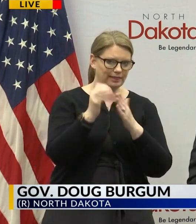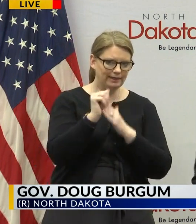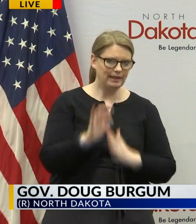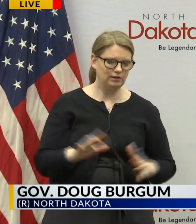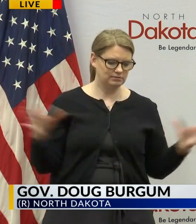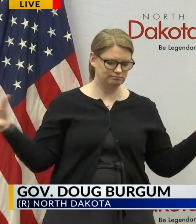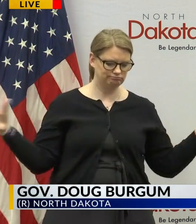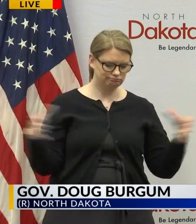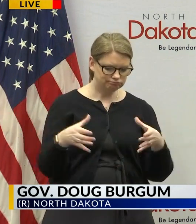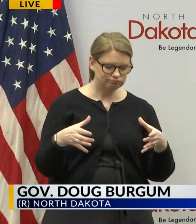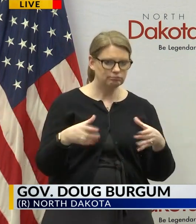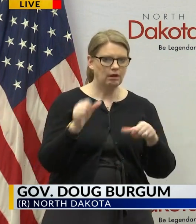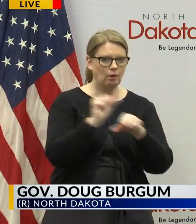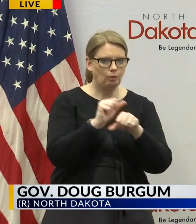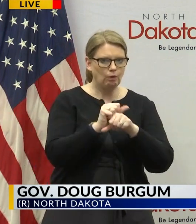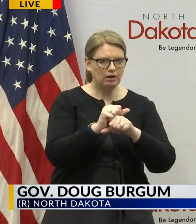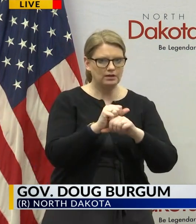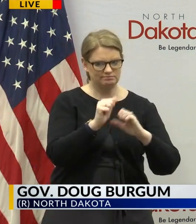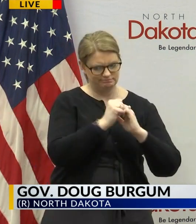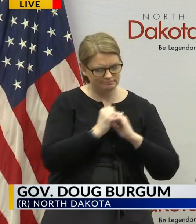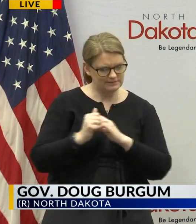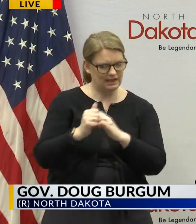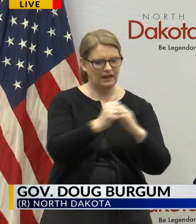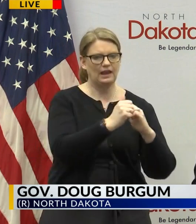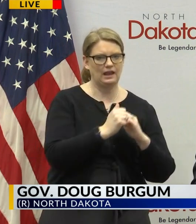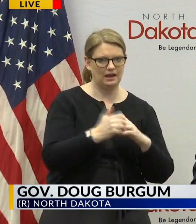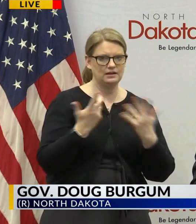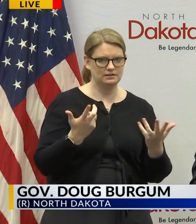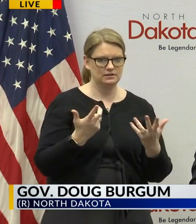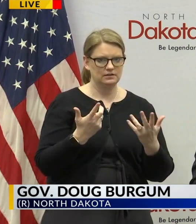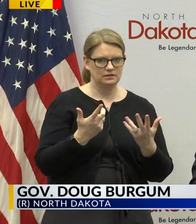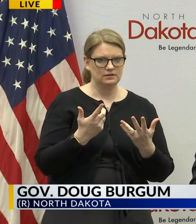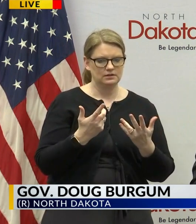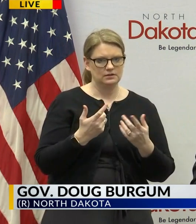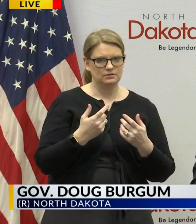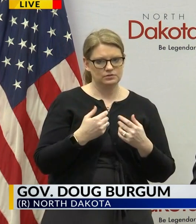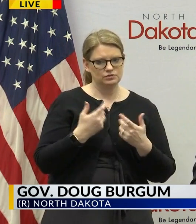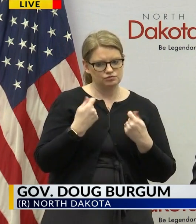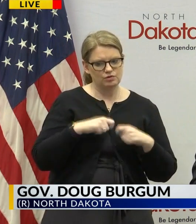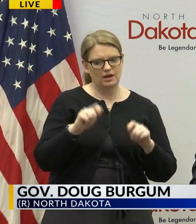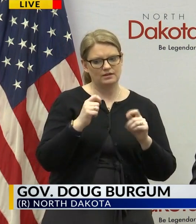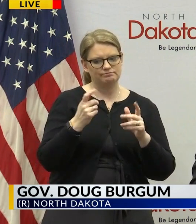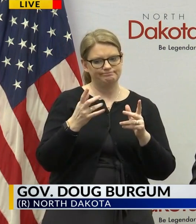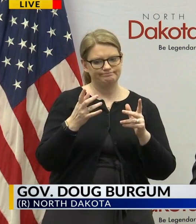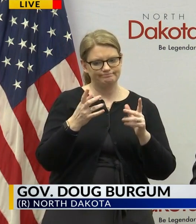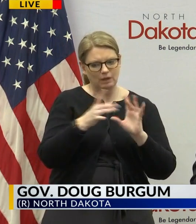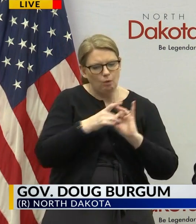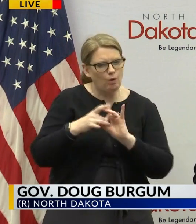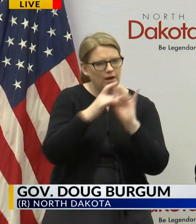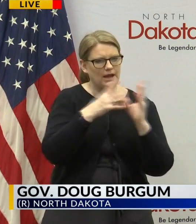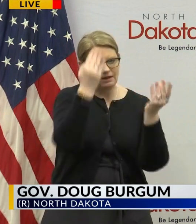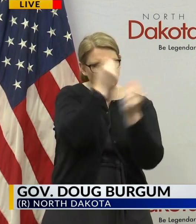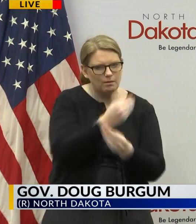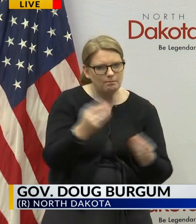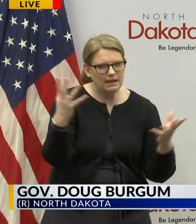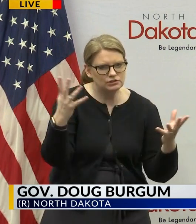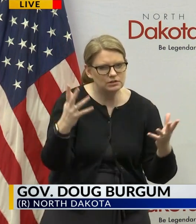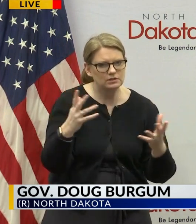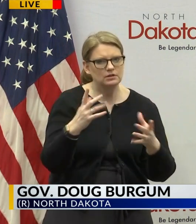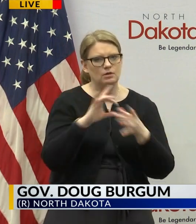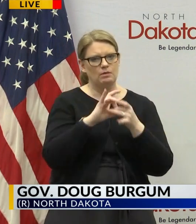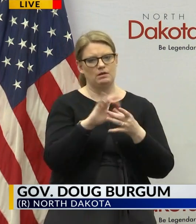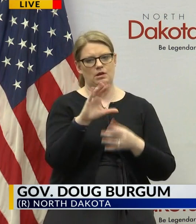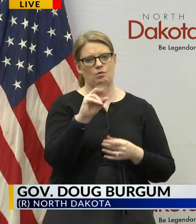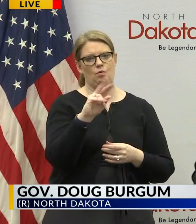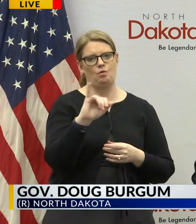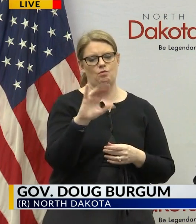together to try to make sure that we're calling our economic resiliency task force to coordinate information about COVID